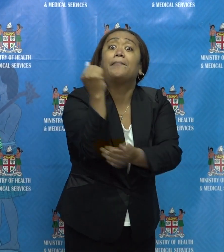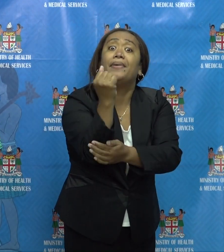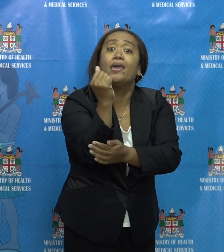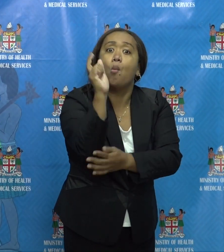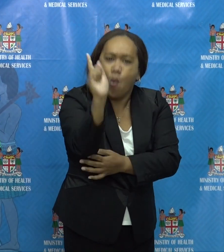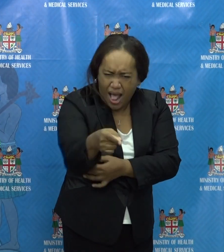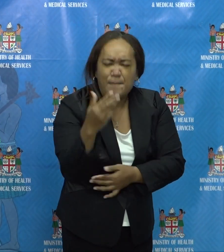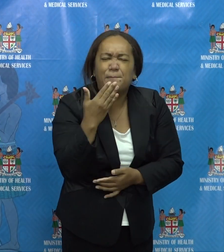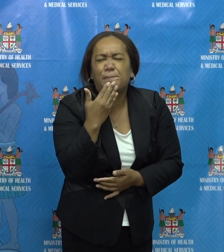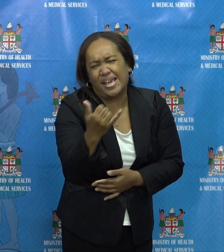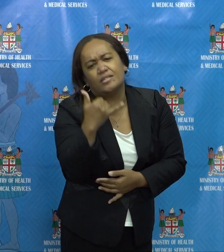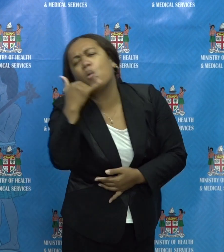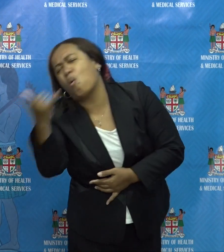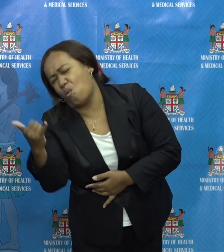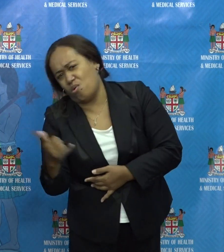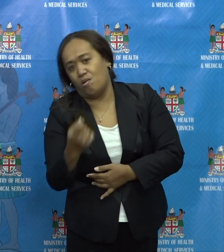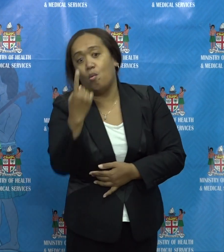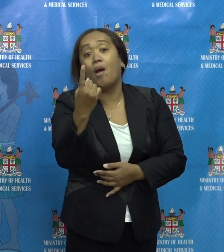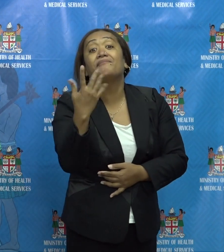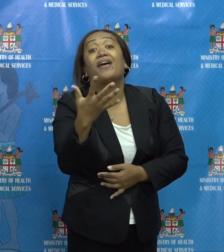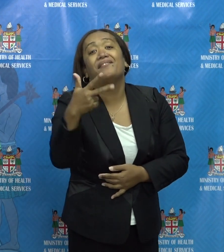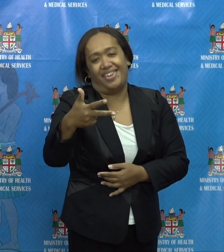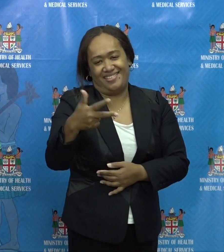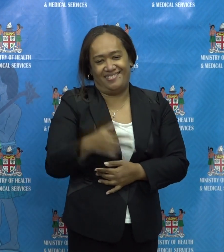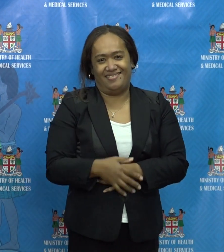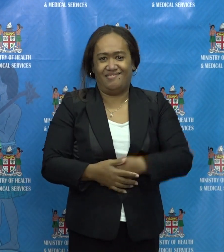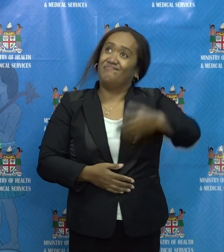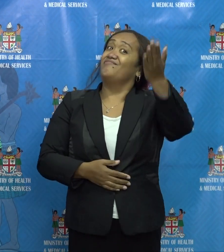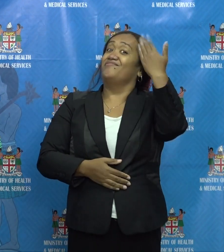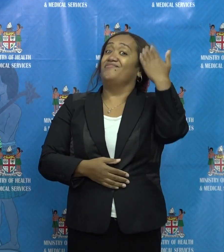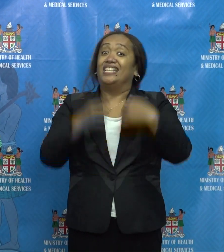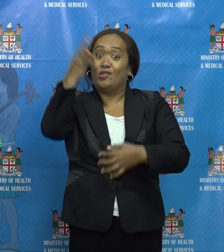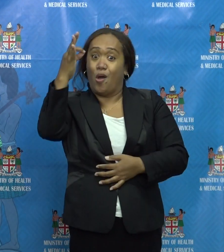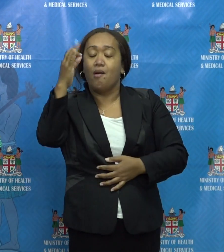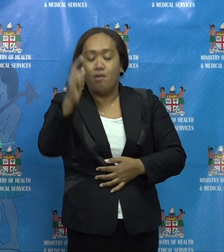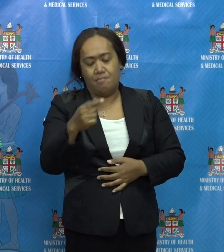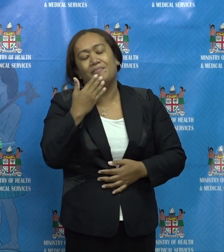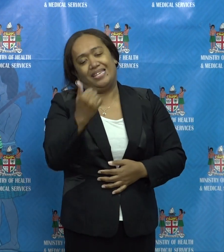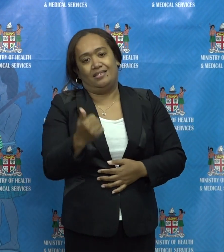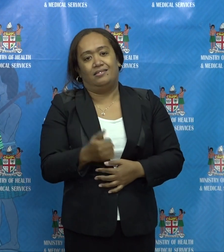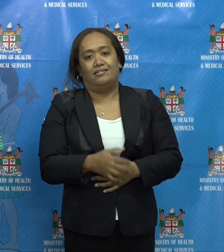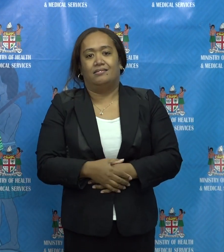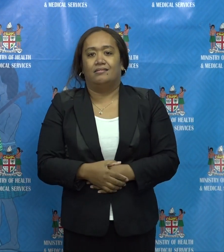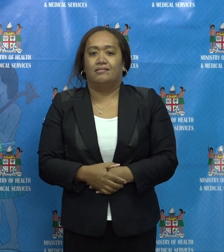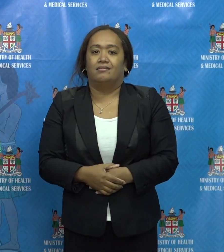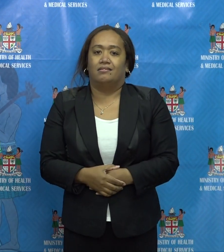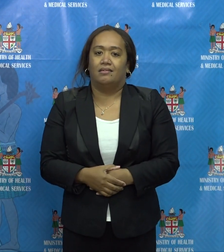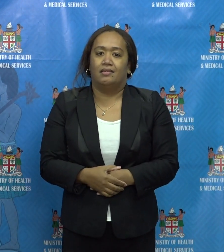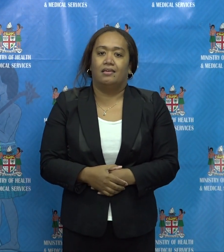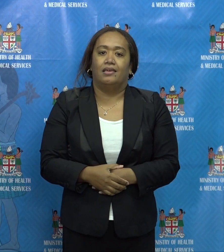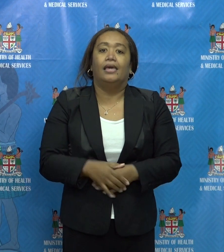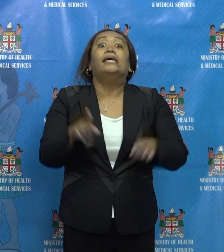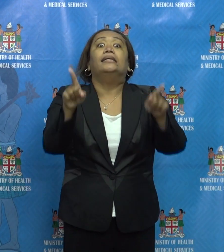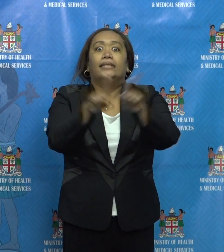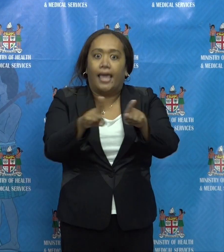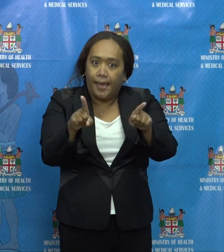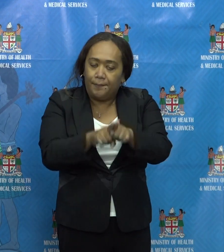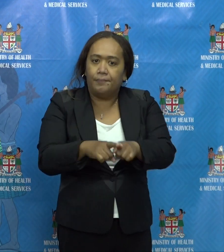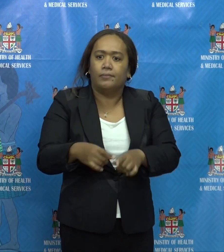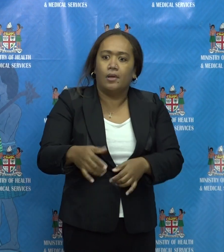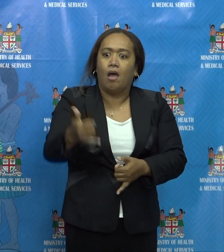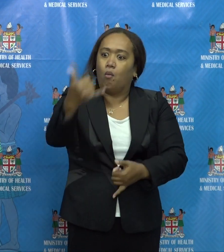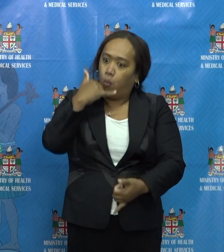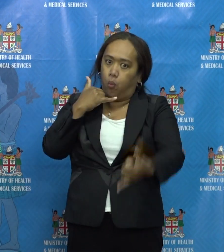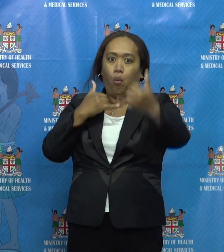by the ministry to please call 158. We are receiving a steady flow of requests for food assistance on the 161